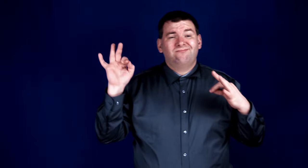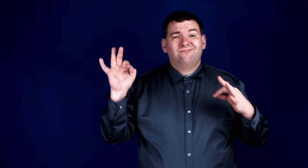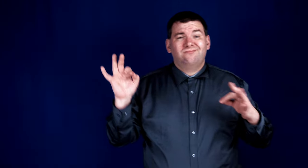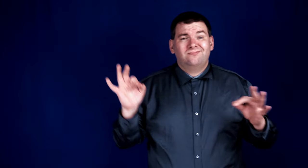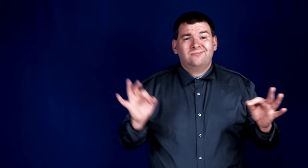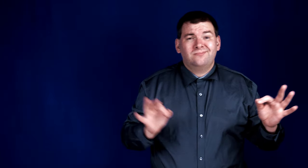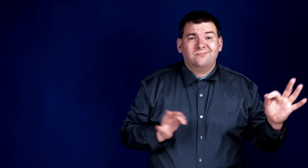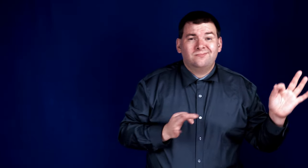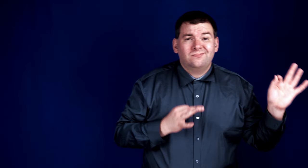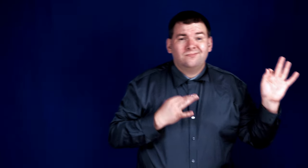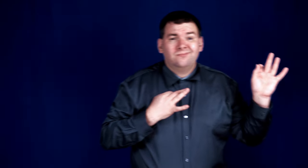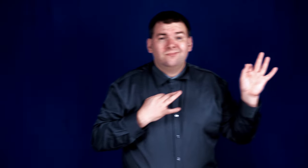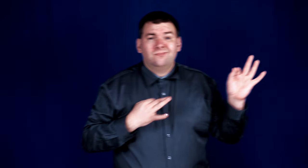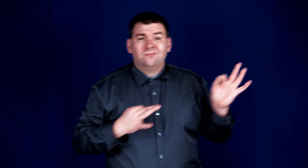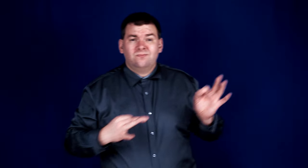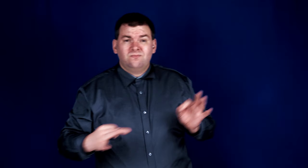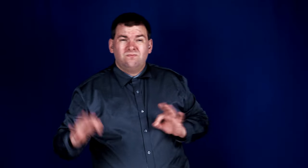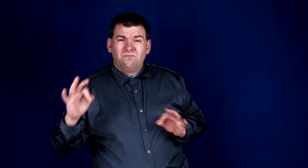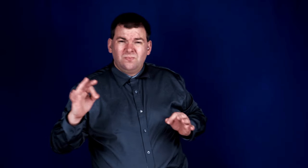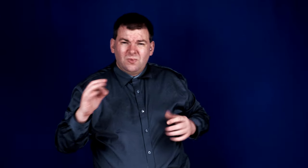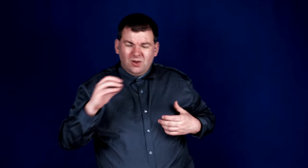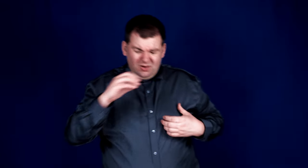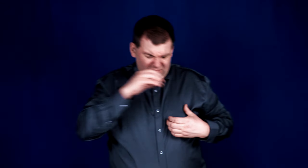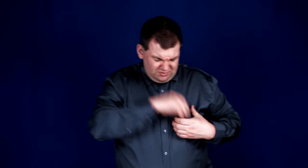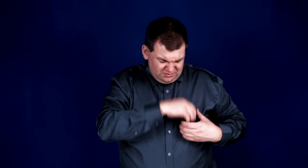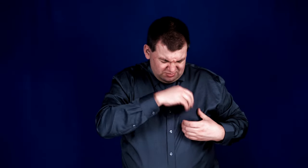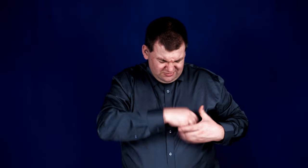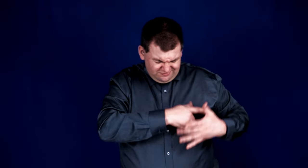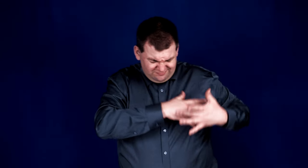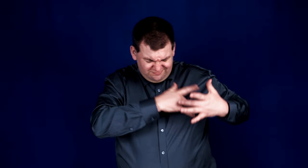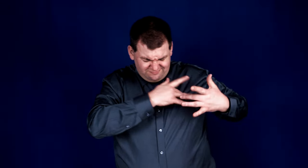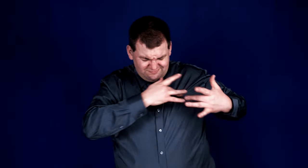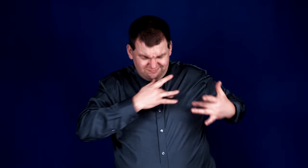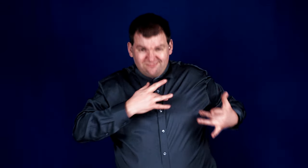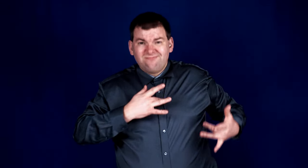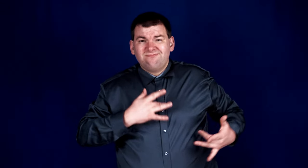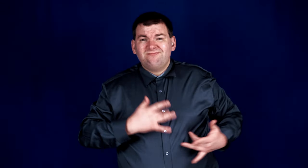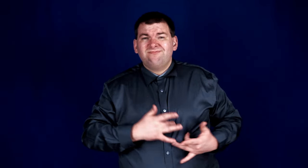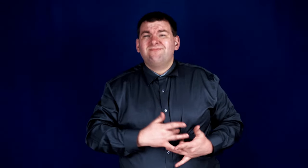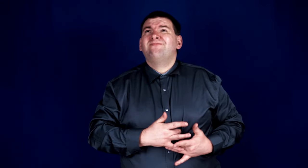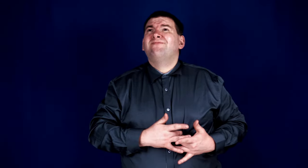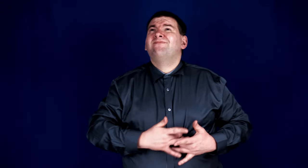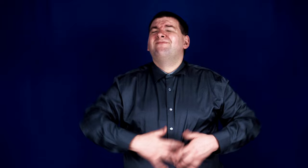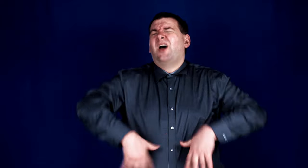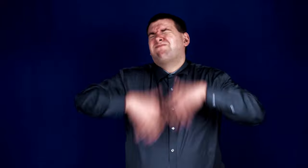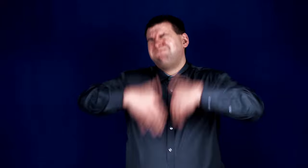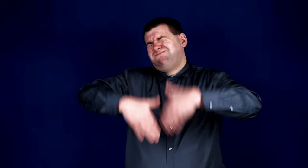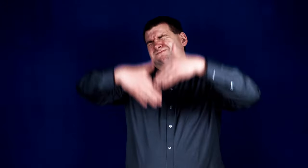With hearts overwhelmed,